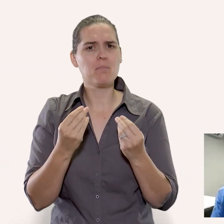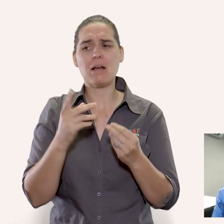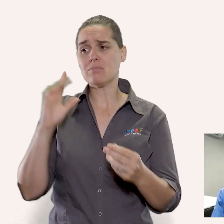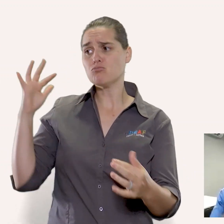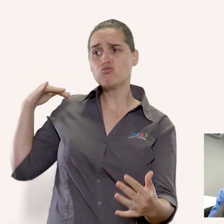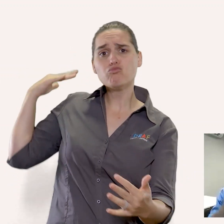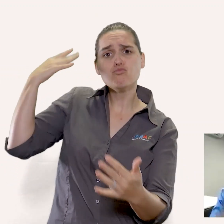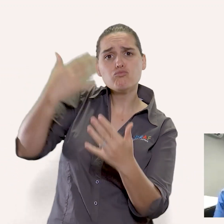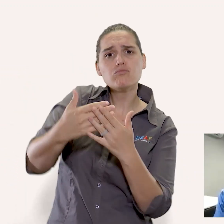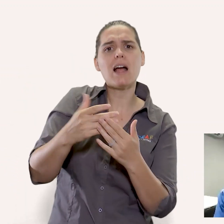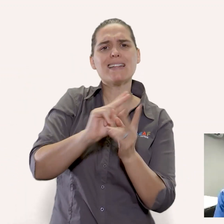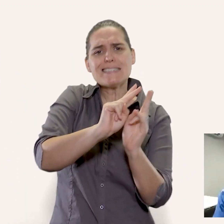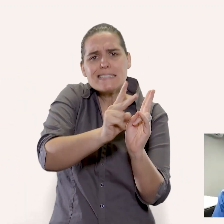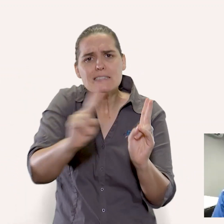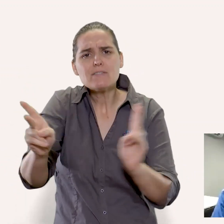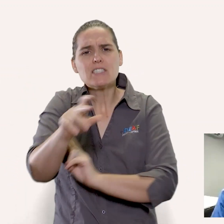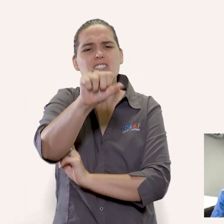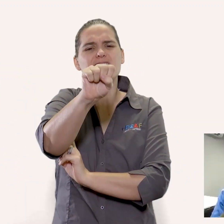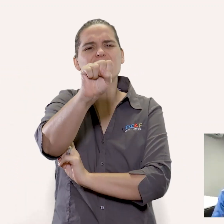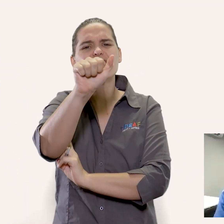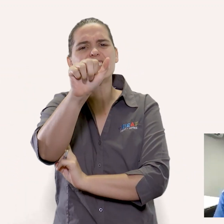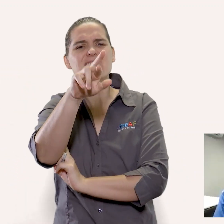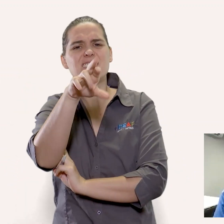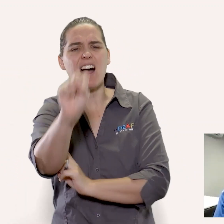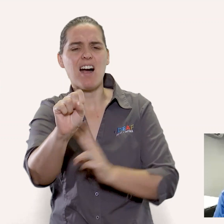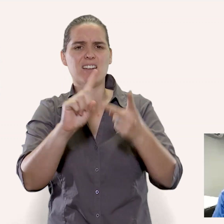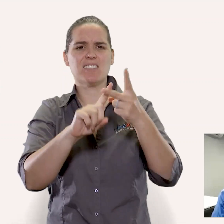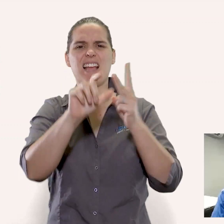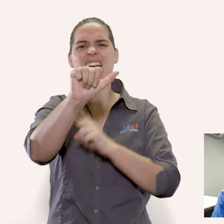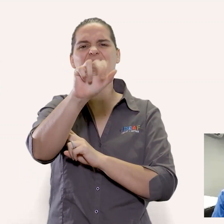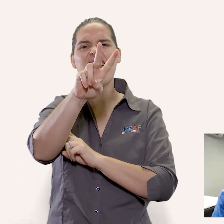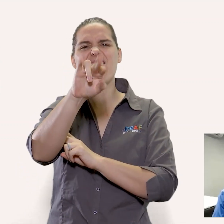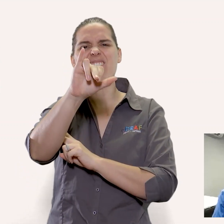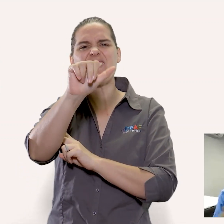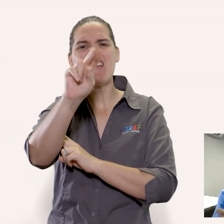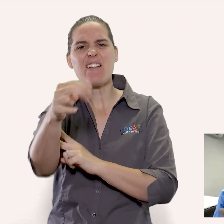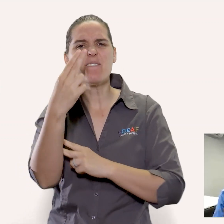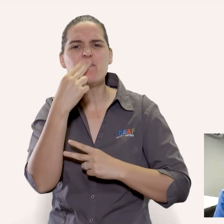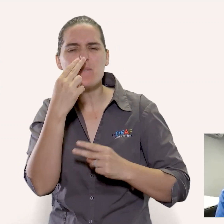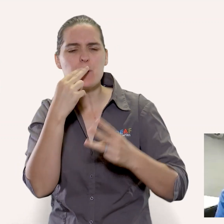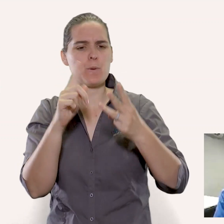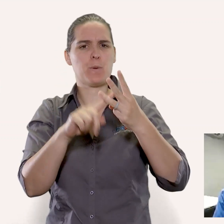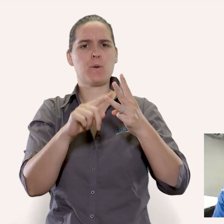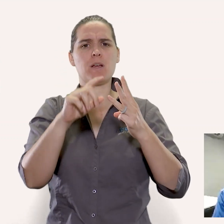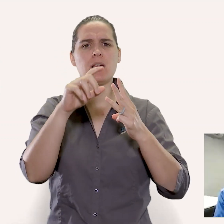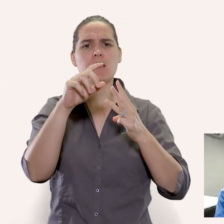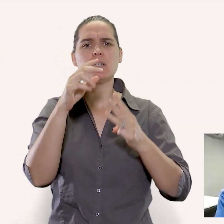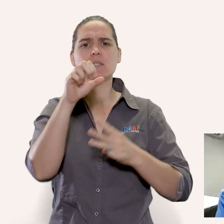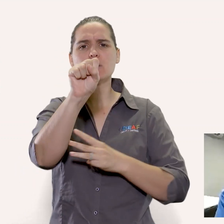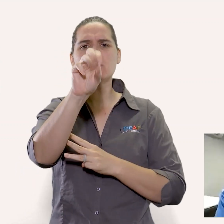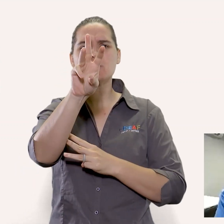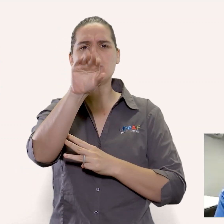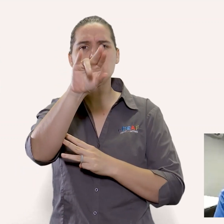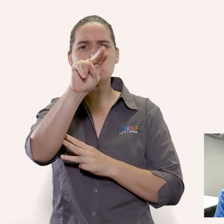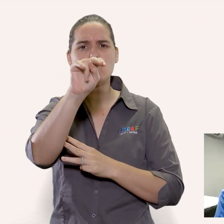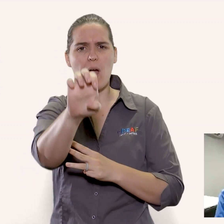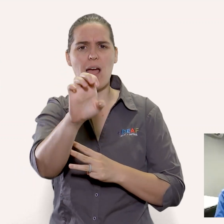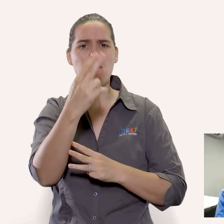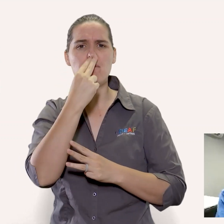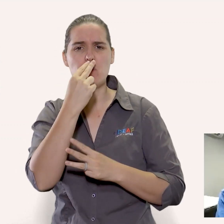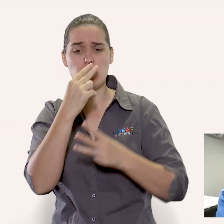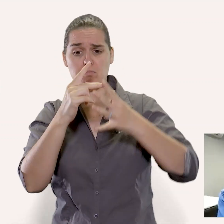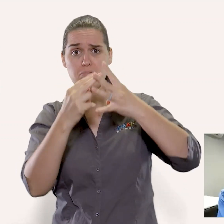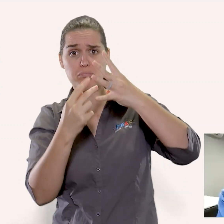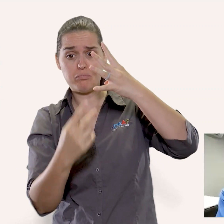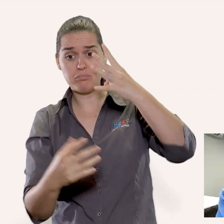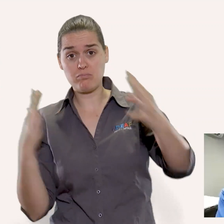had avian flu we've had swine flu there's been SARS and already we're seeing the coronavirus is not as infective or potentially